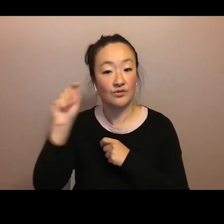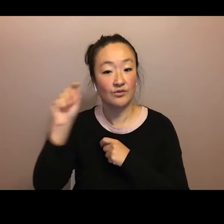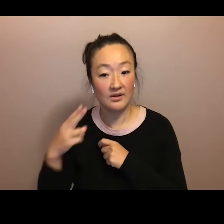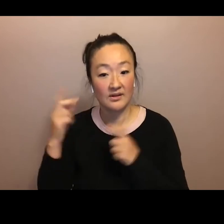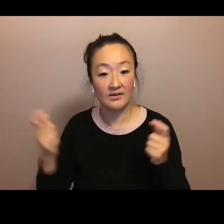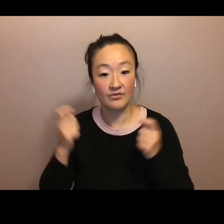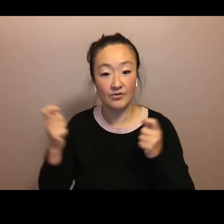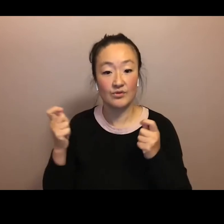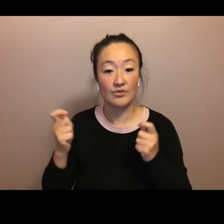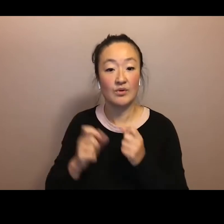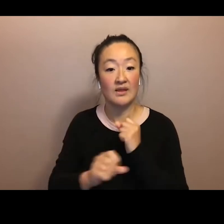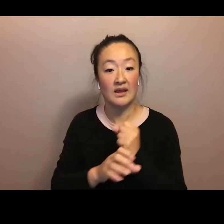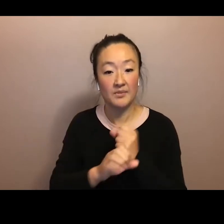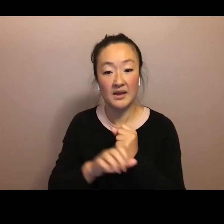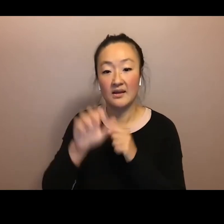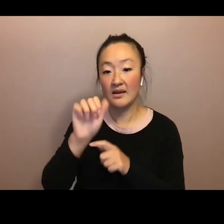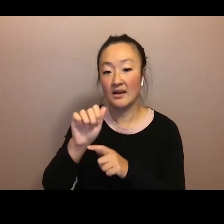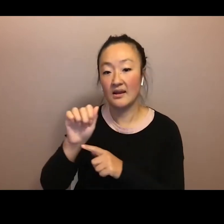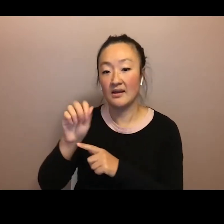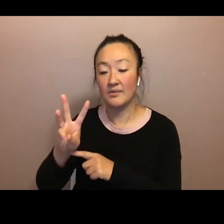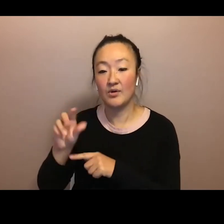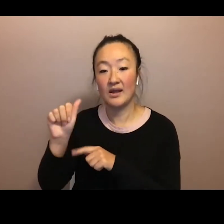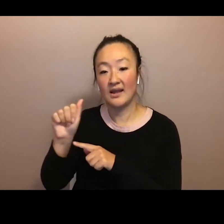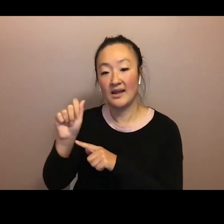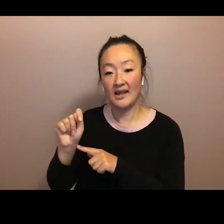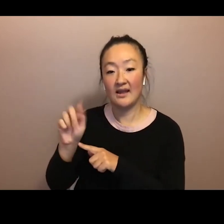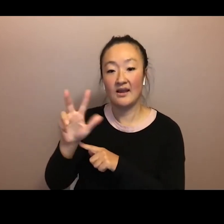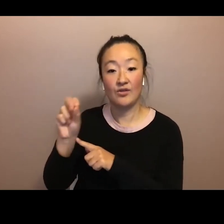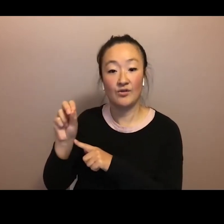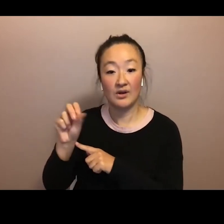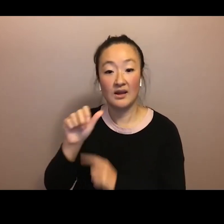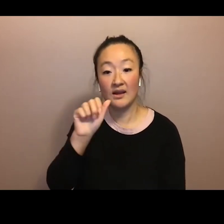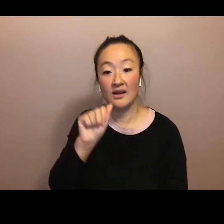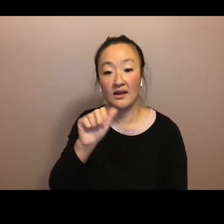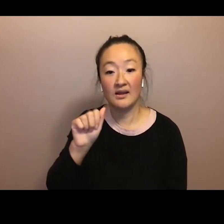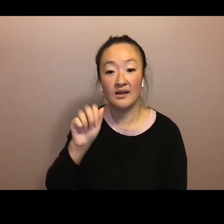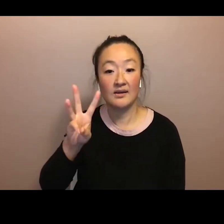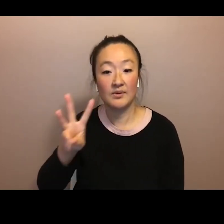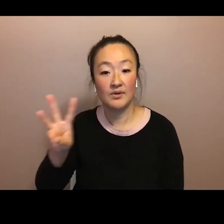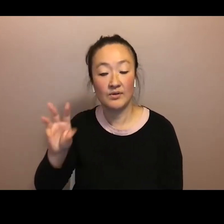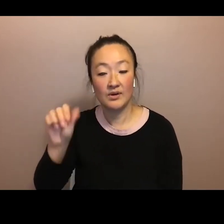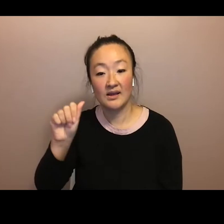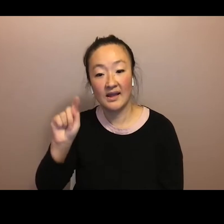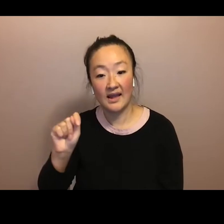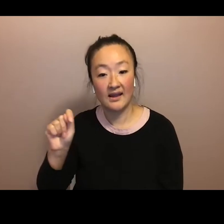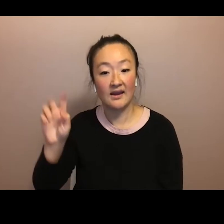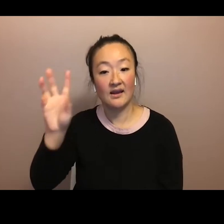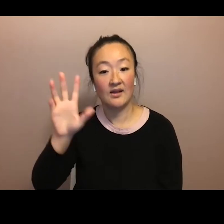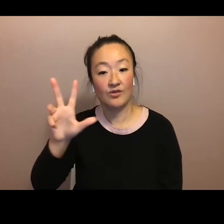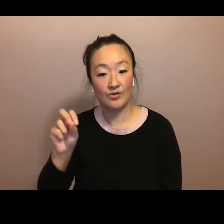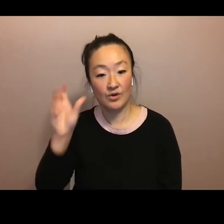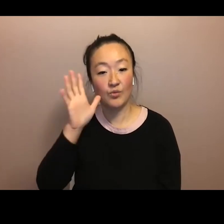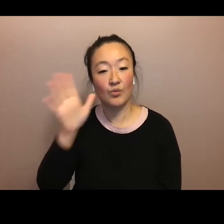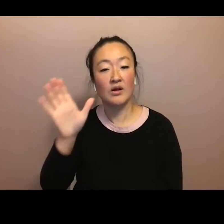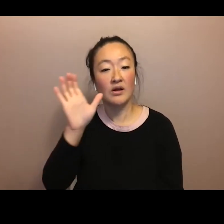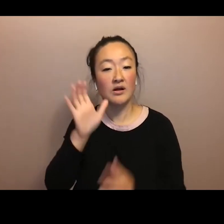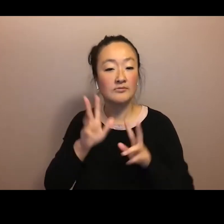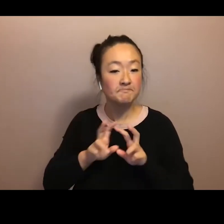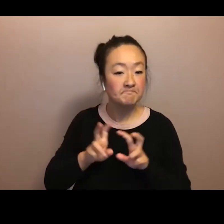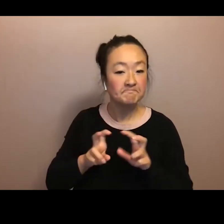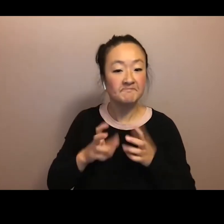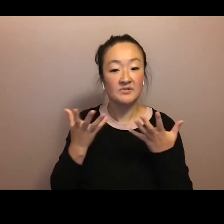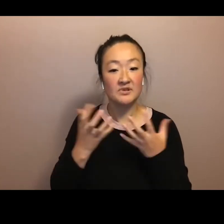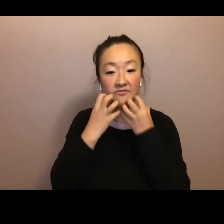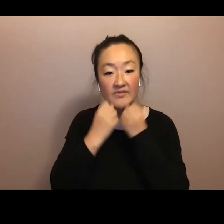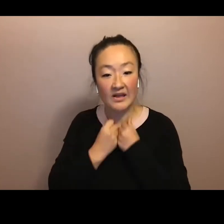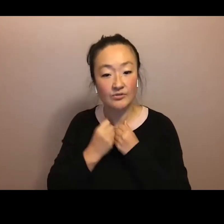campaign will serve not only as a retrospective of our rich and layered history, but as a resounding call to envision our